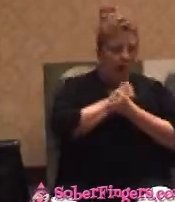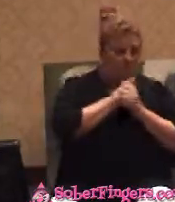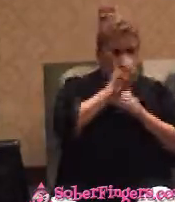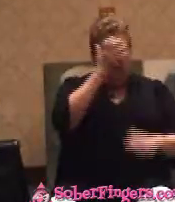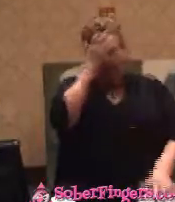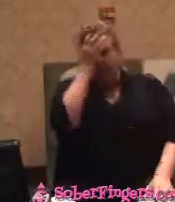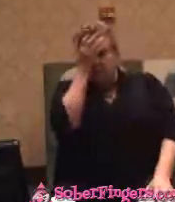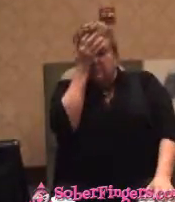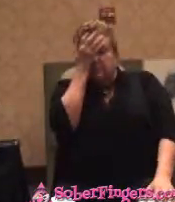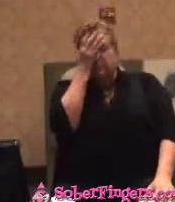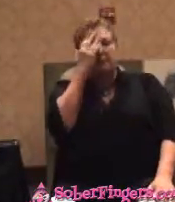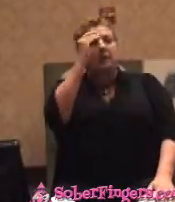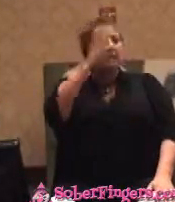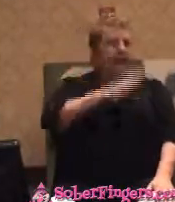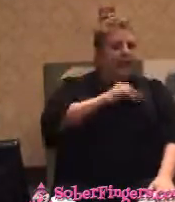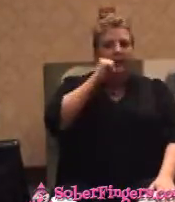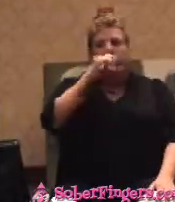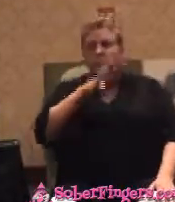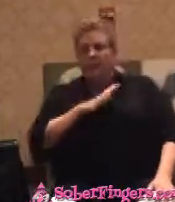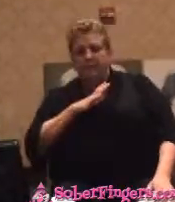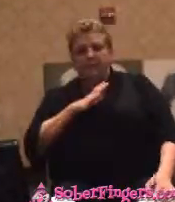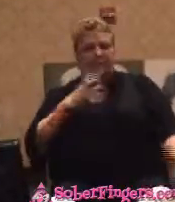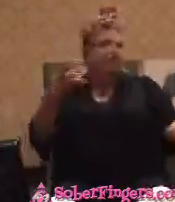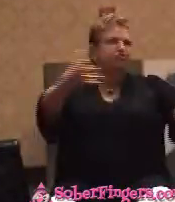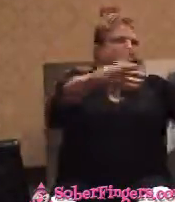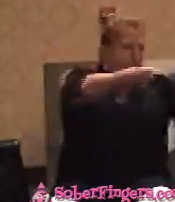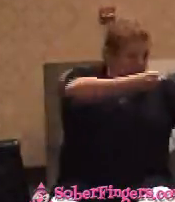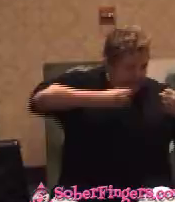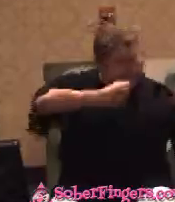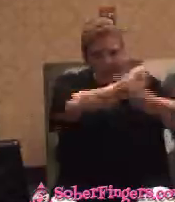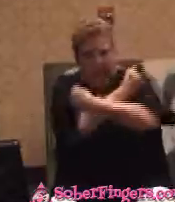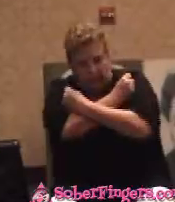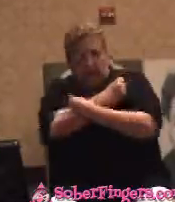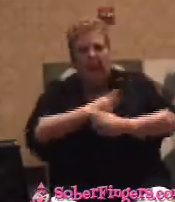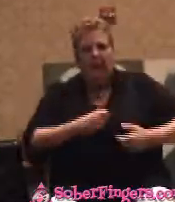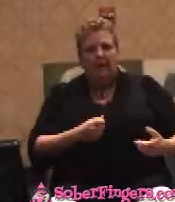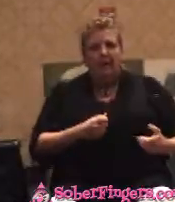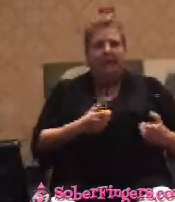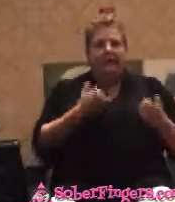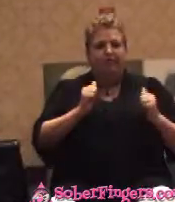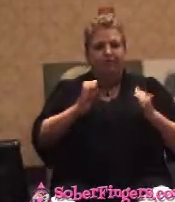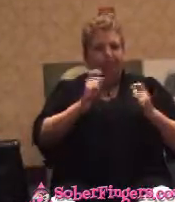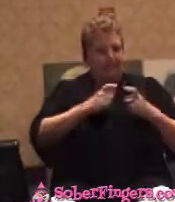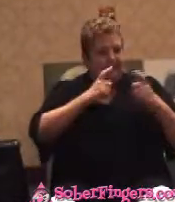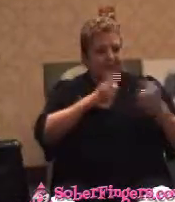Men and women both, this drag and hugged you. The drop of the hat, trying to give you coffee at every opportunity.